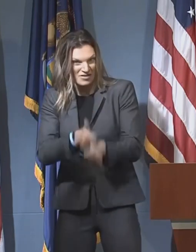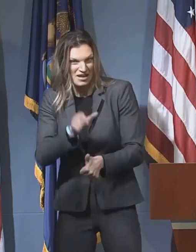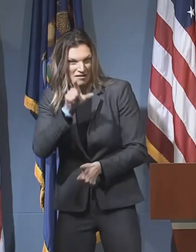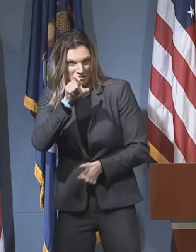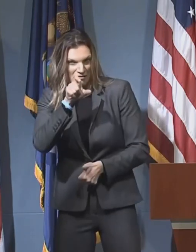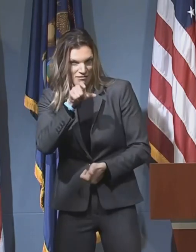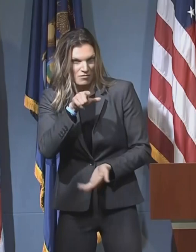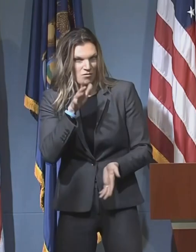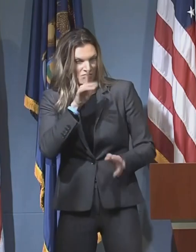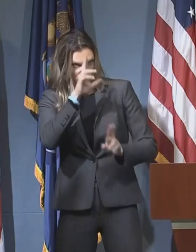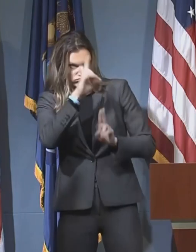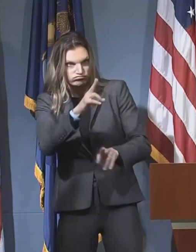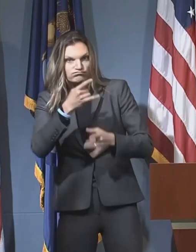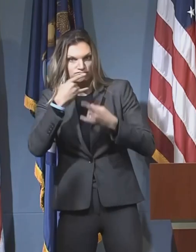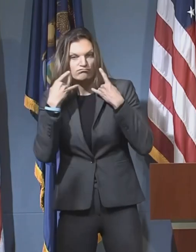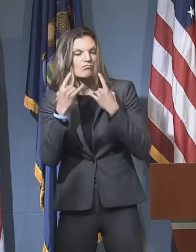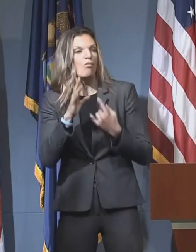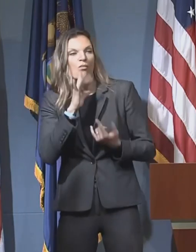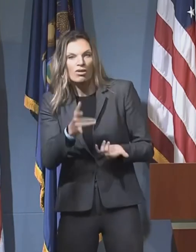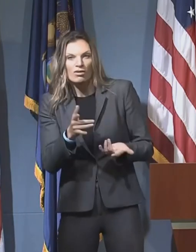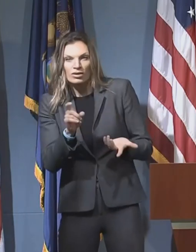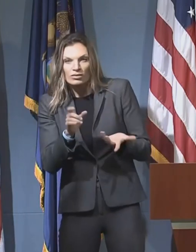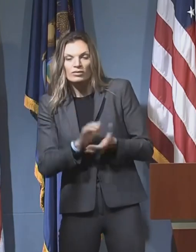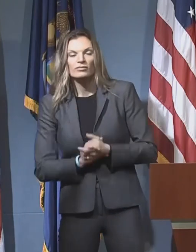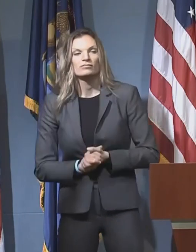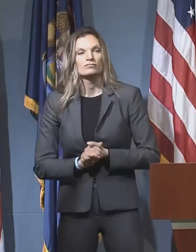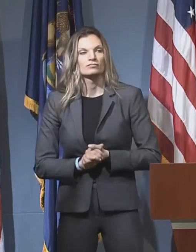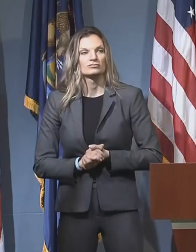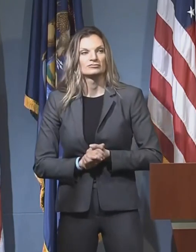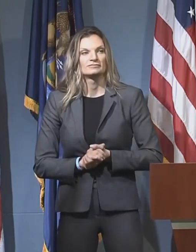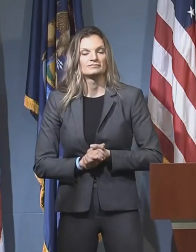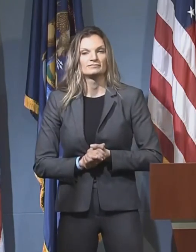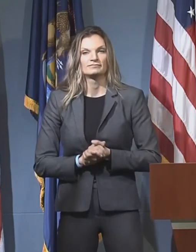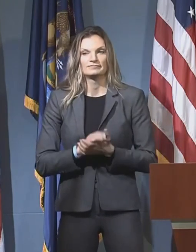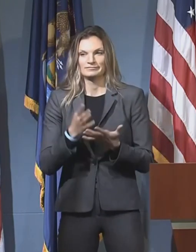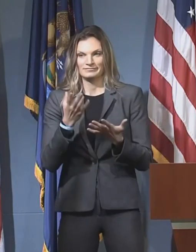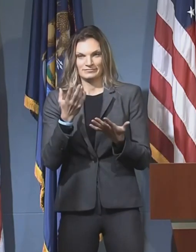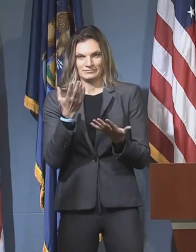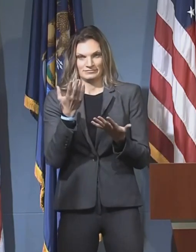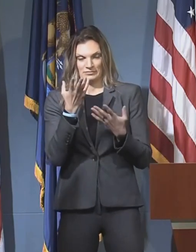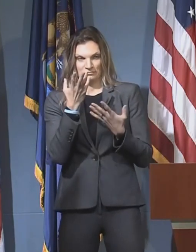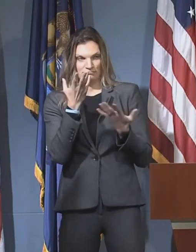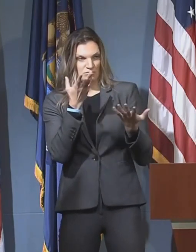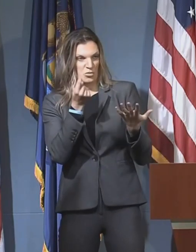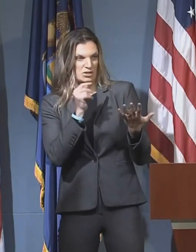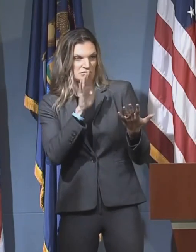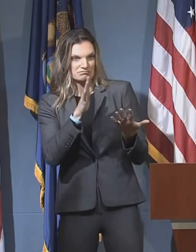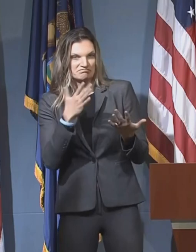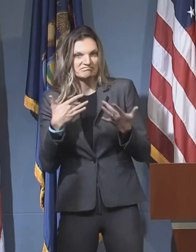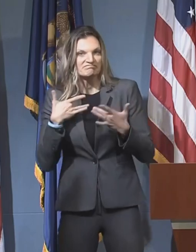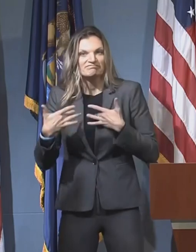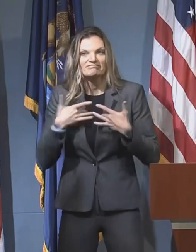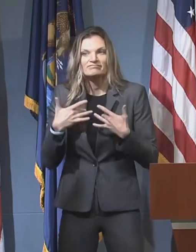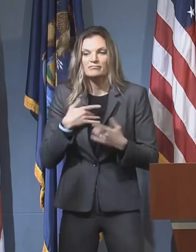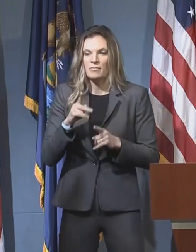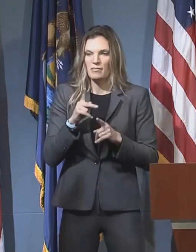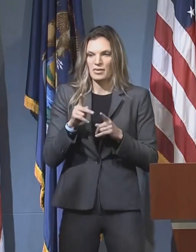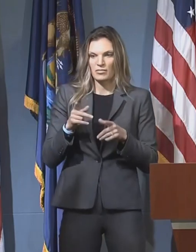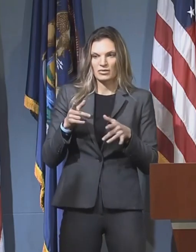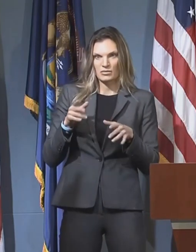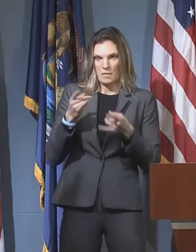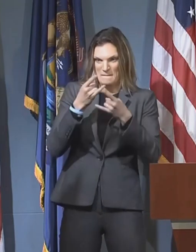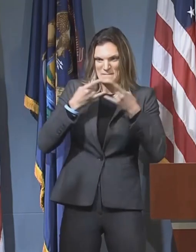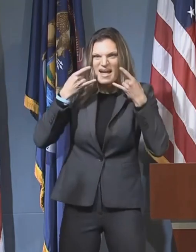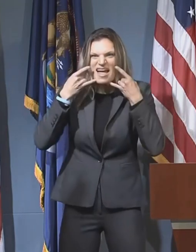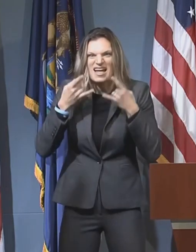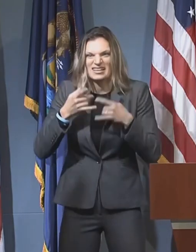compliance at all or, you know, the potential safety aspect of people exerting a lot of energy while